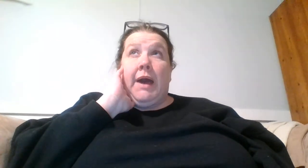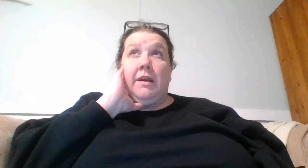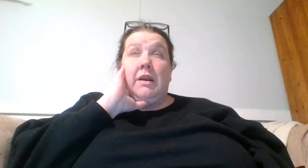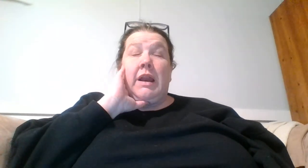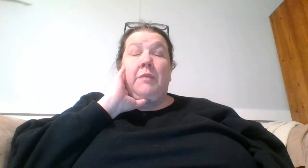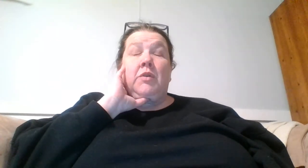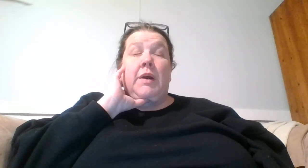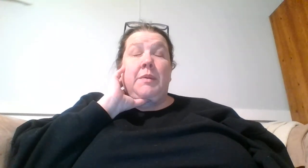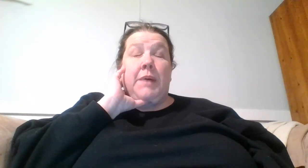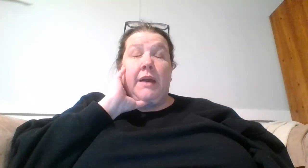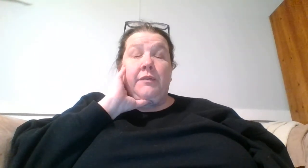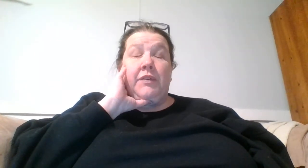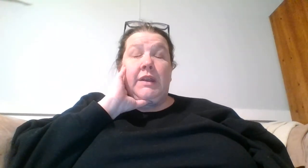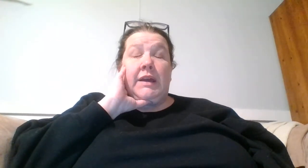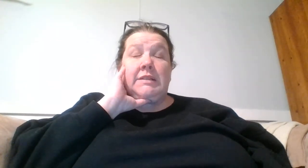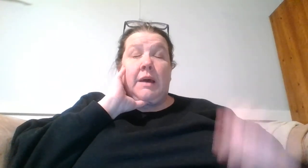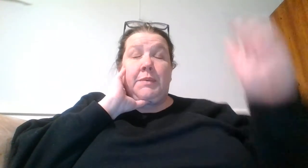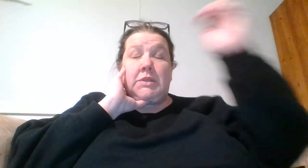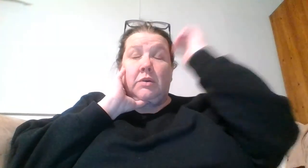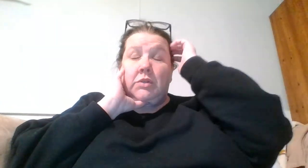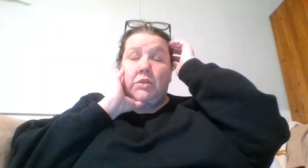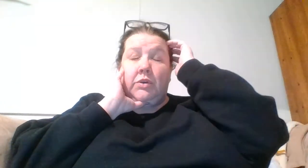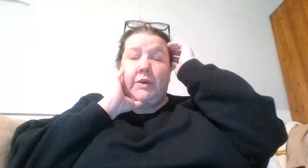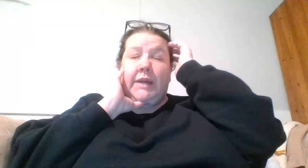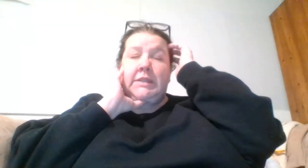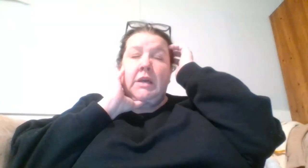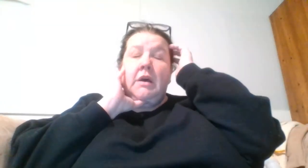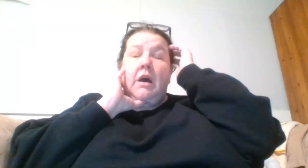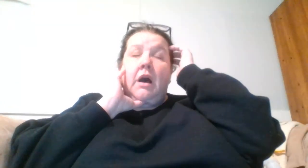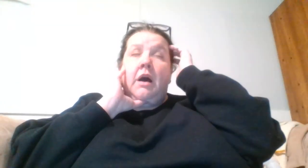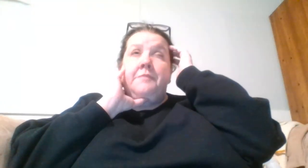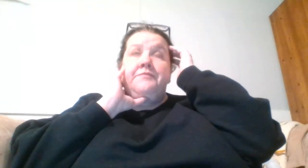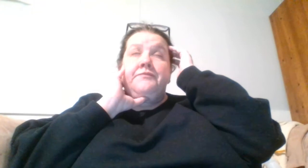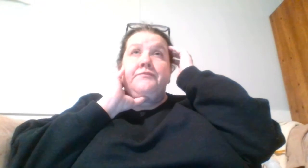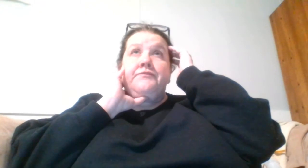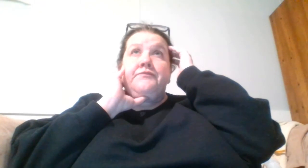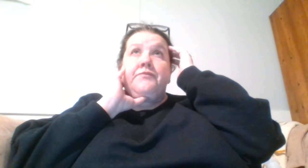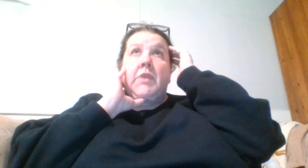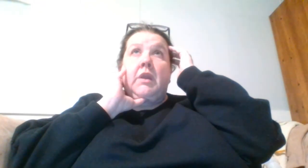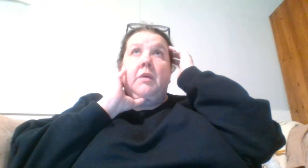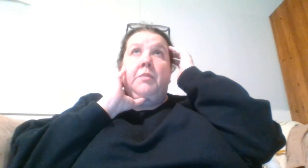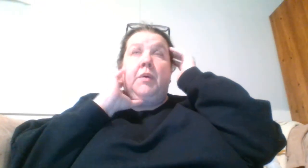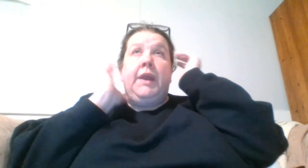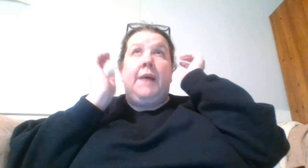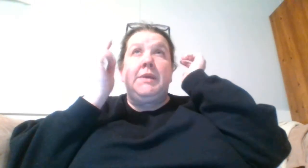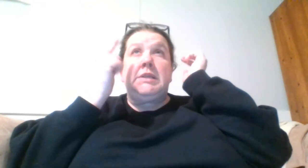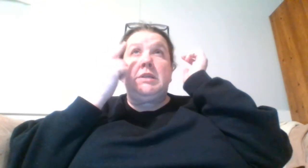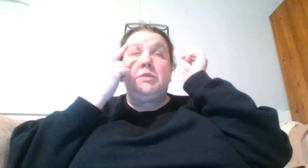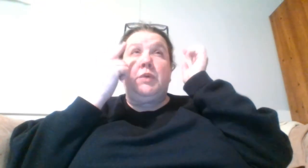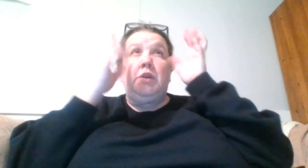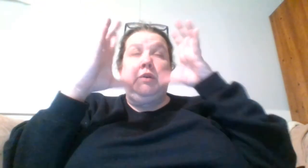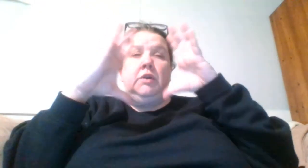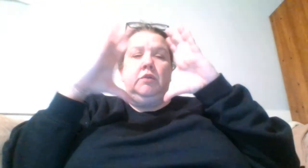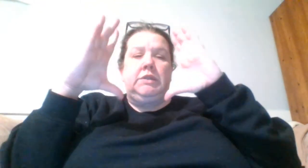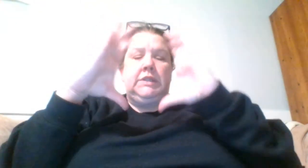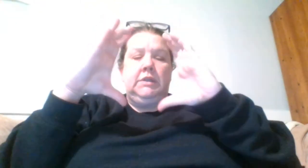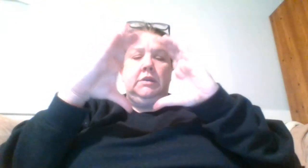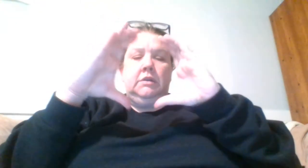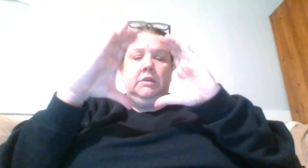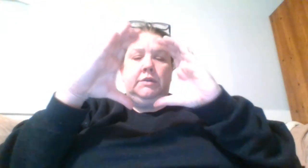pattern and I will grab the pattern for the next episode to show you guys um but what happens is is when you used you